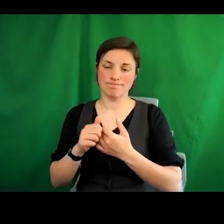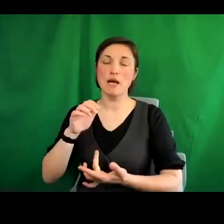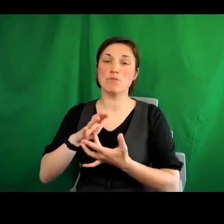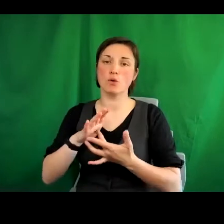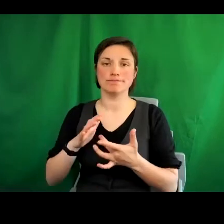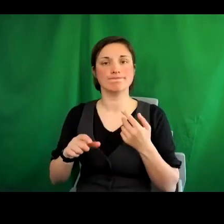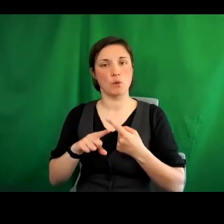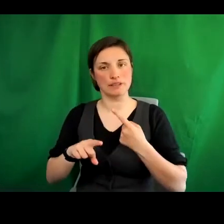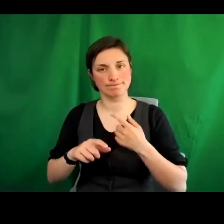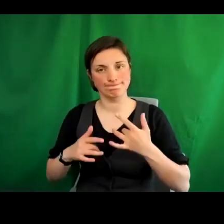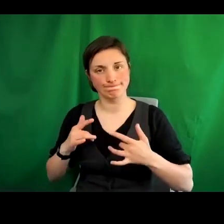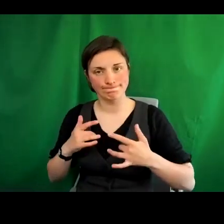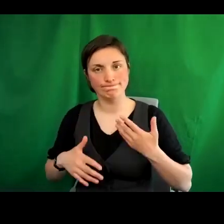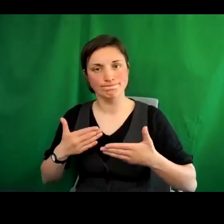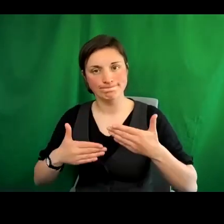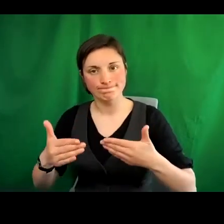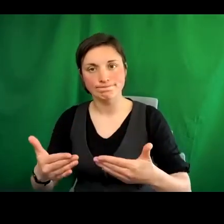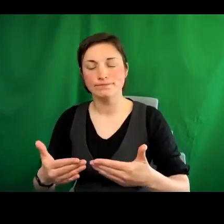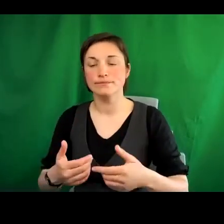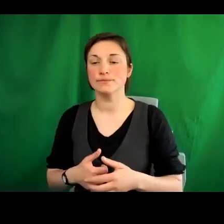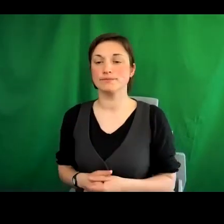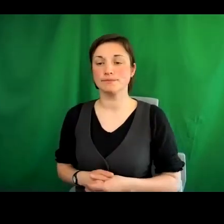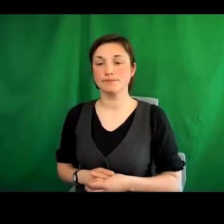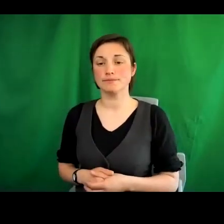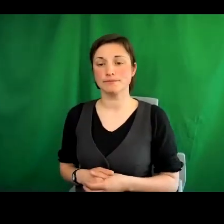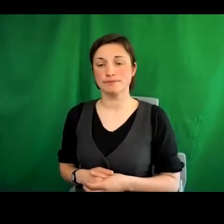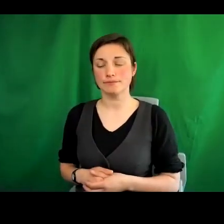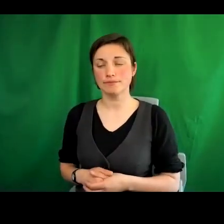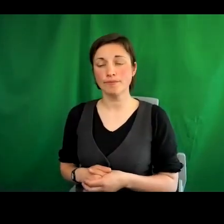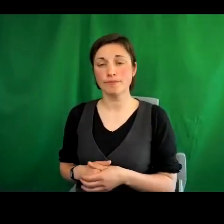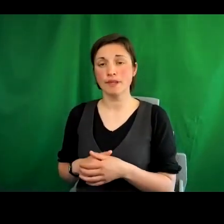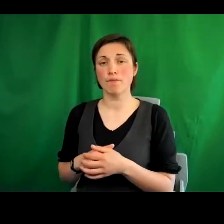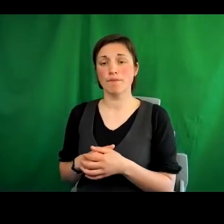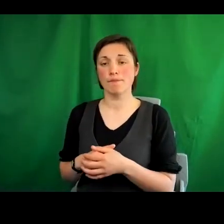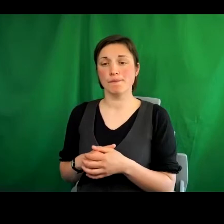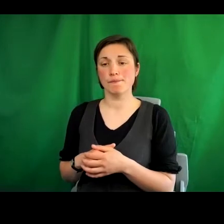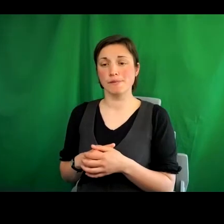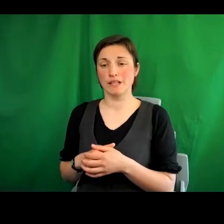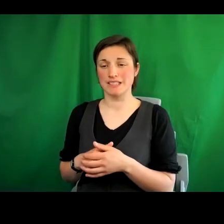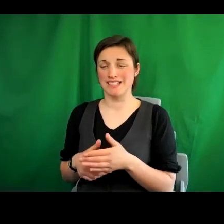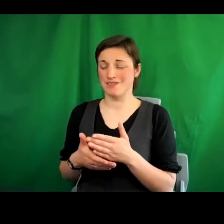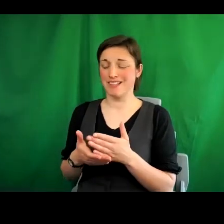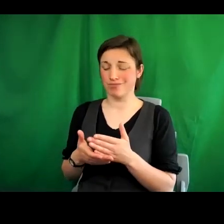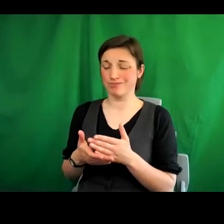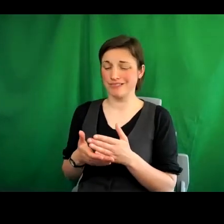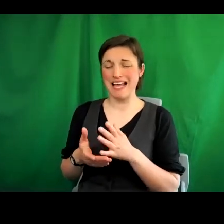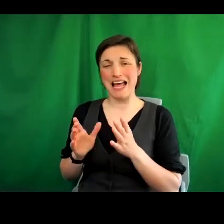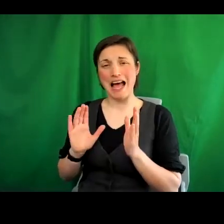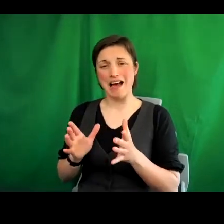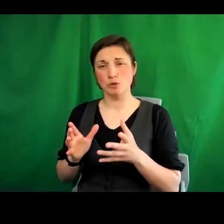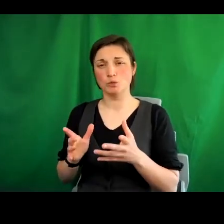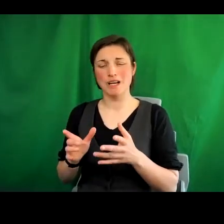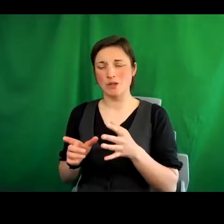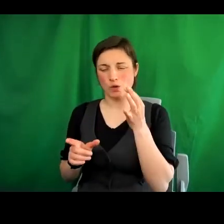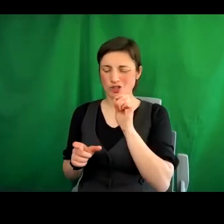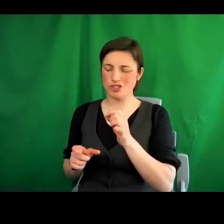establishing a new human rights framework, and recognising that the ambition had to be scaled up even more than